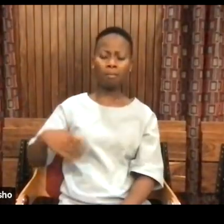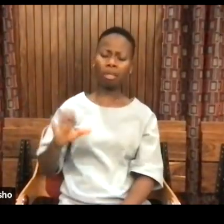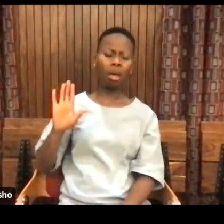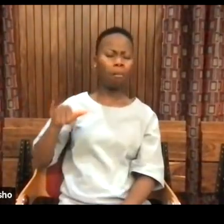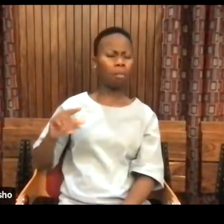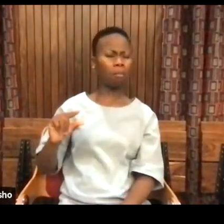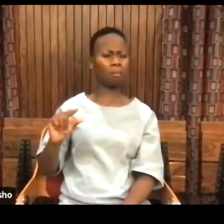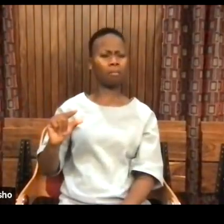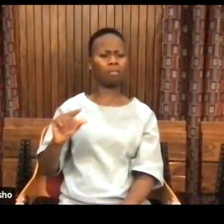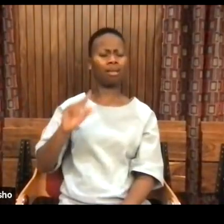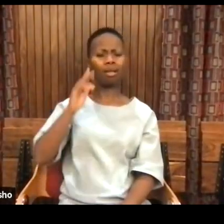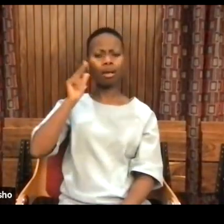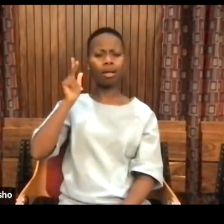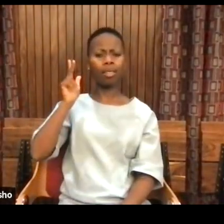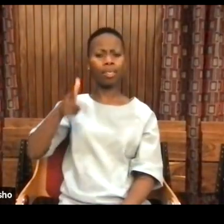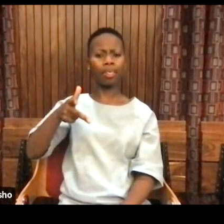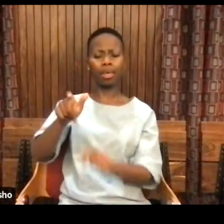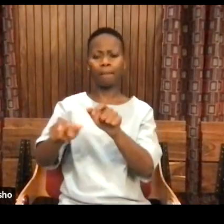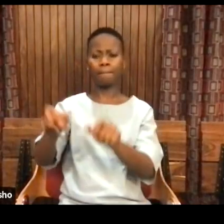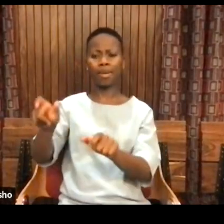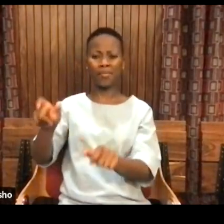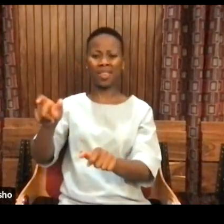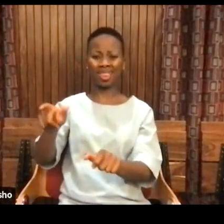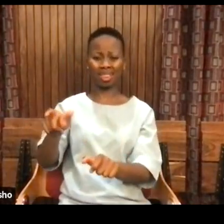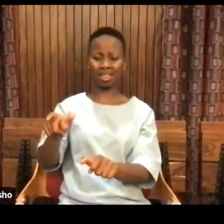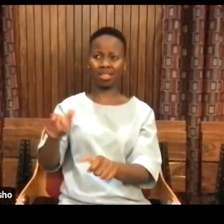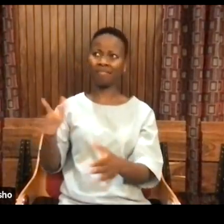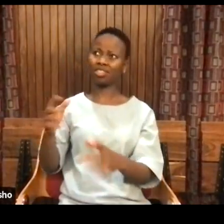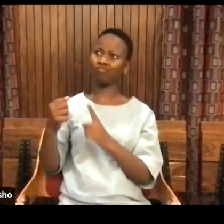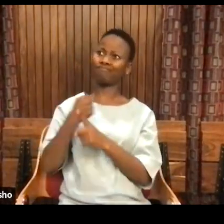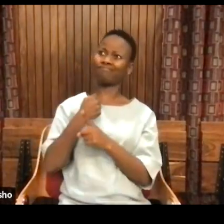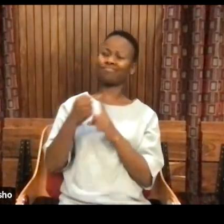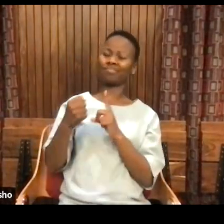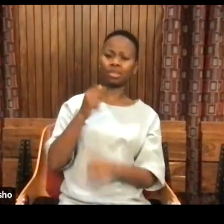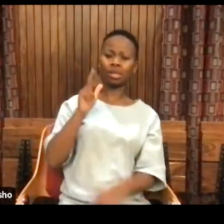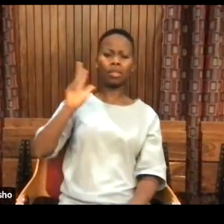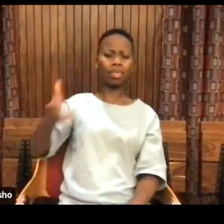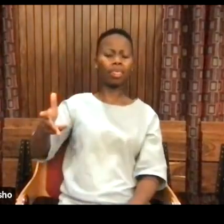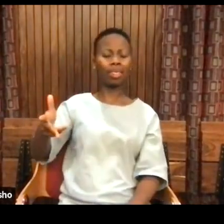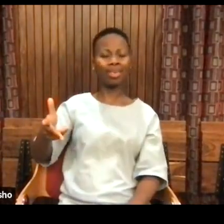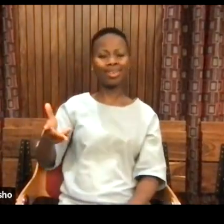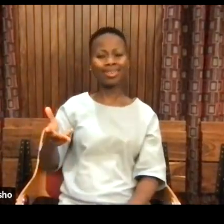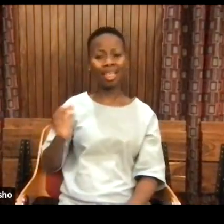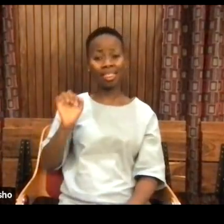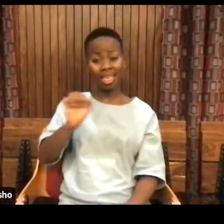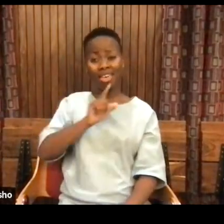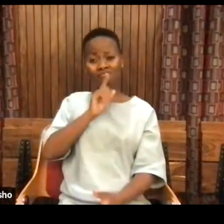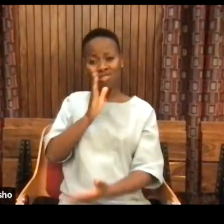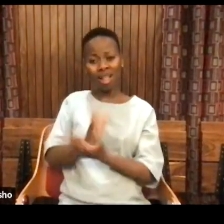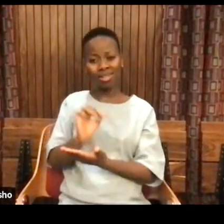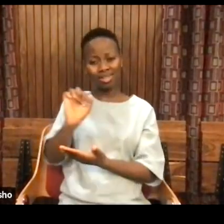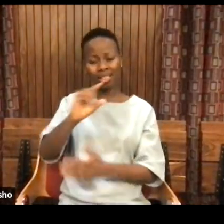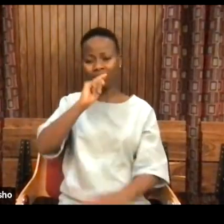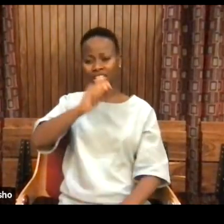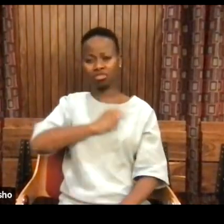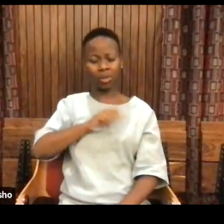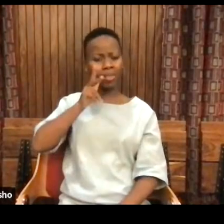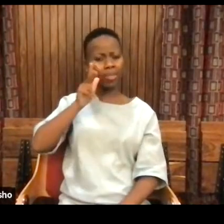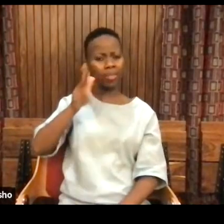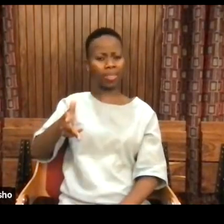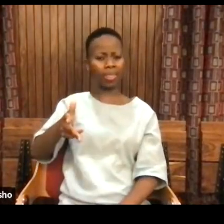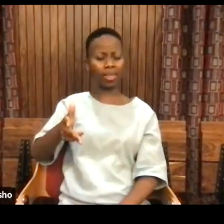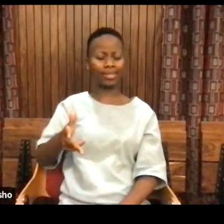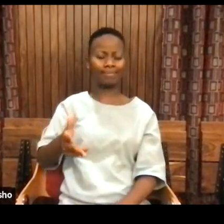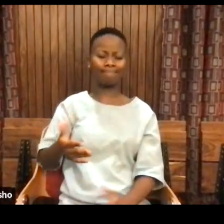and ignore their reality and their truth? So